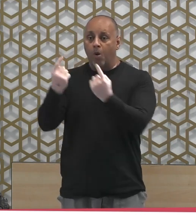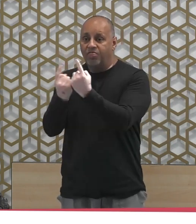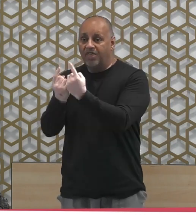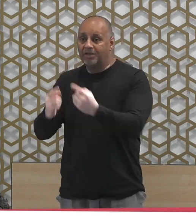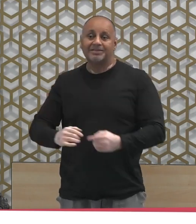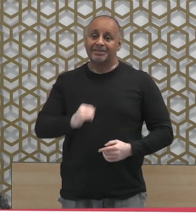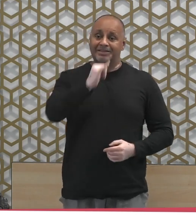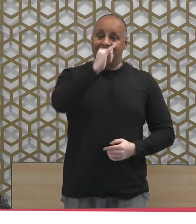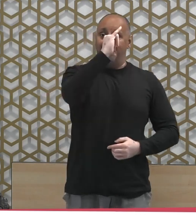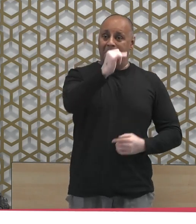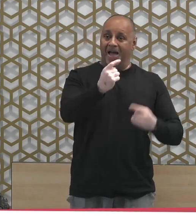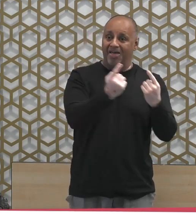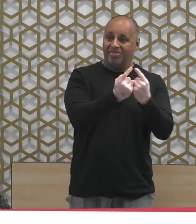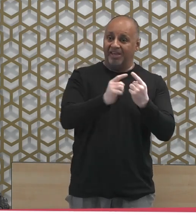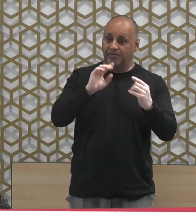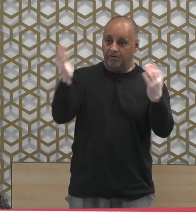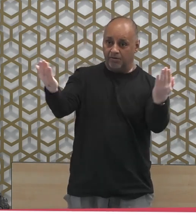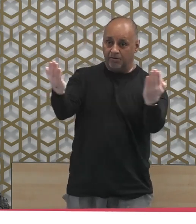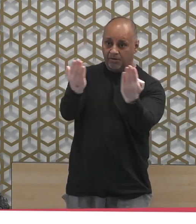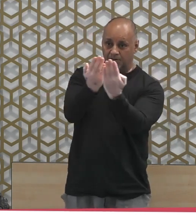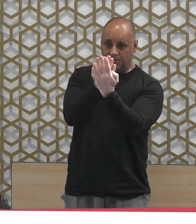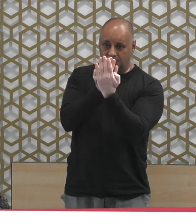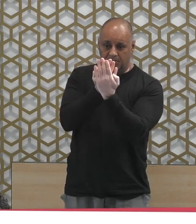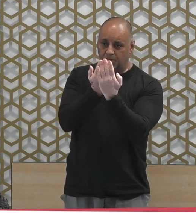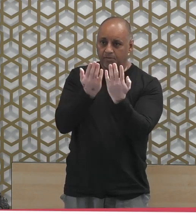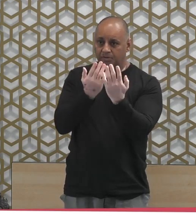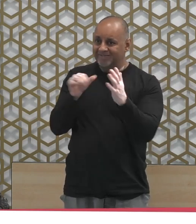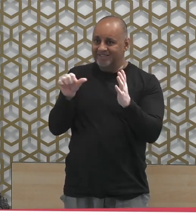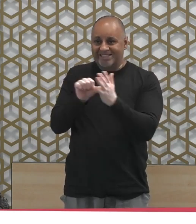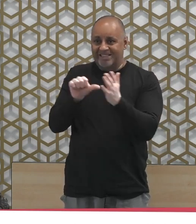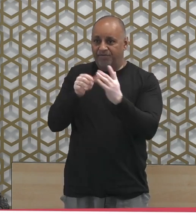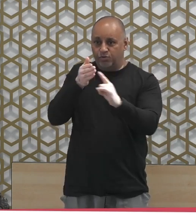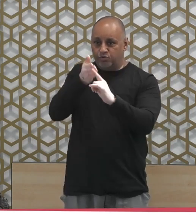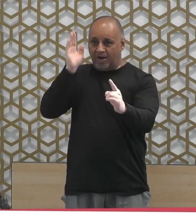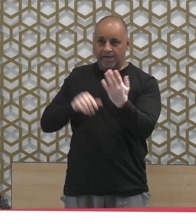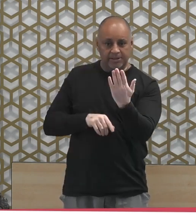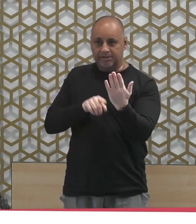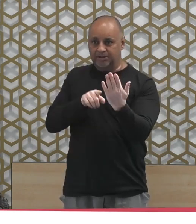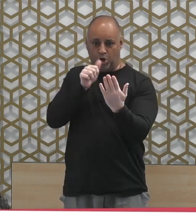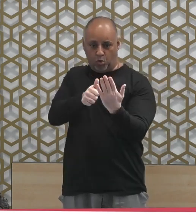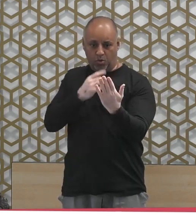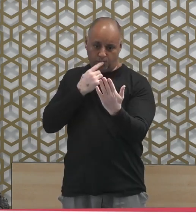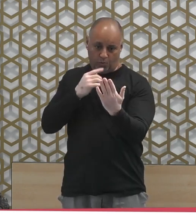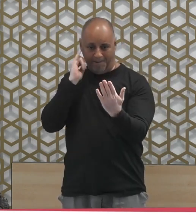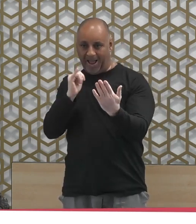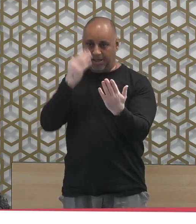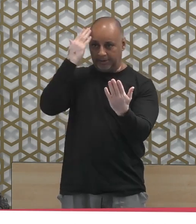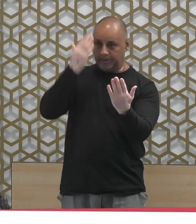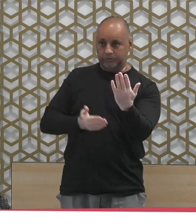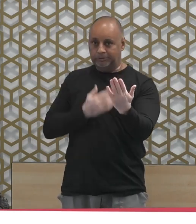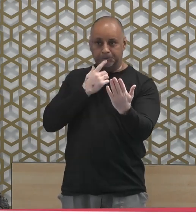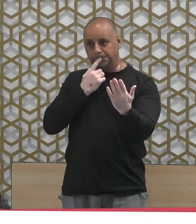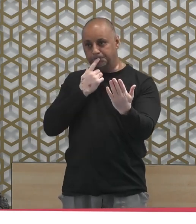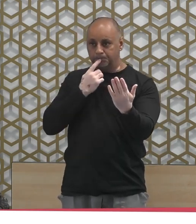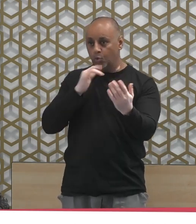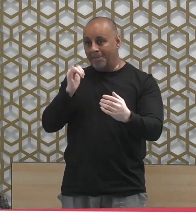to distinguish between the two. Imagine a person is placed in front of two situations or